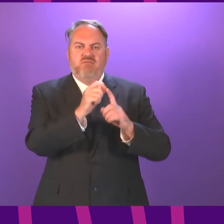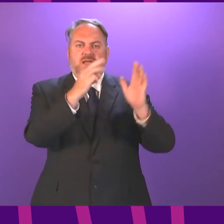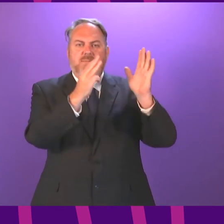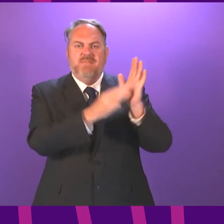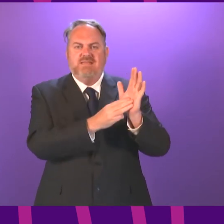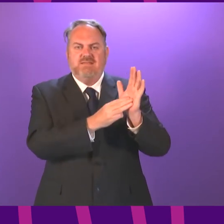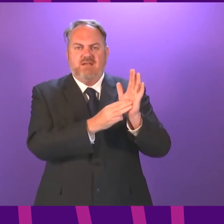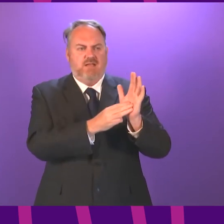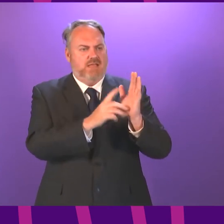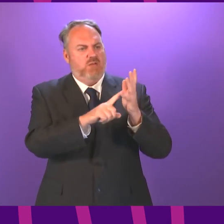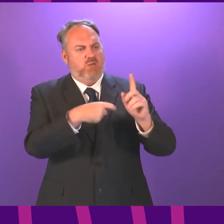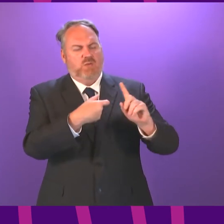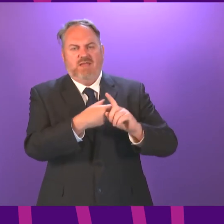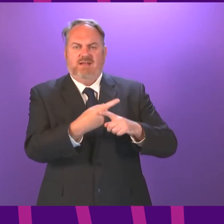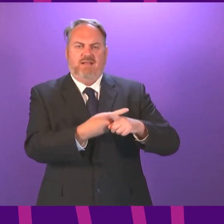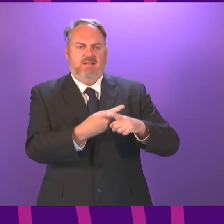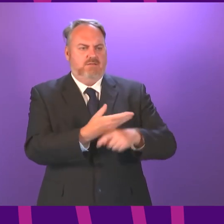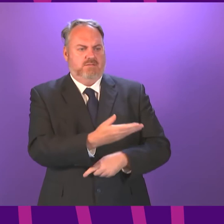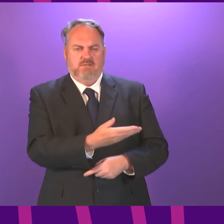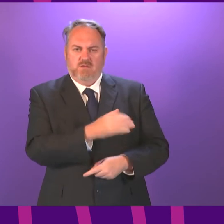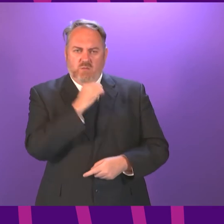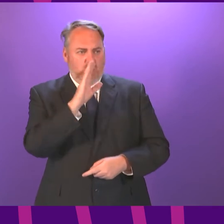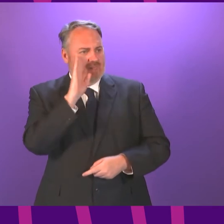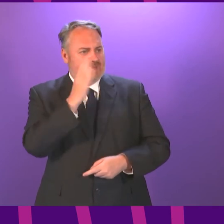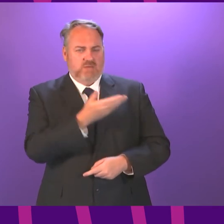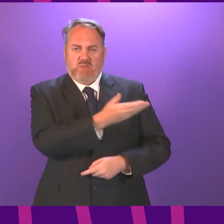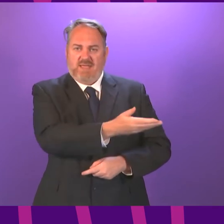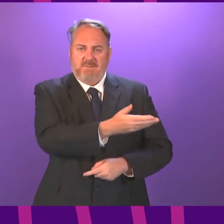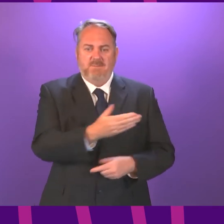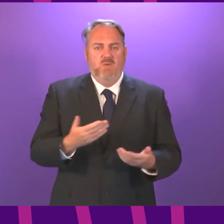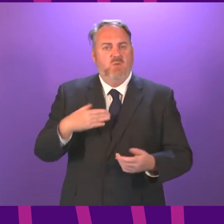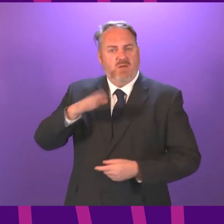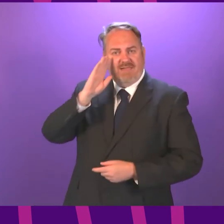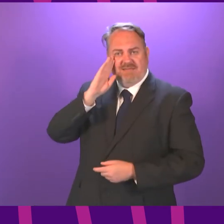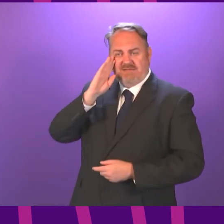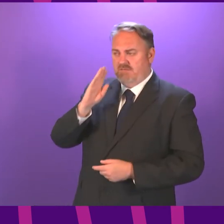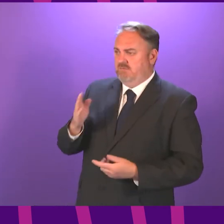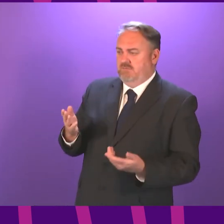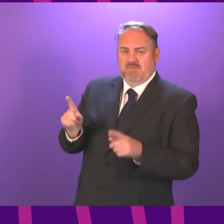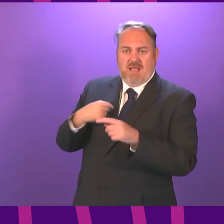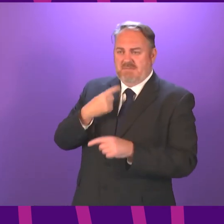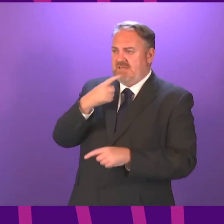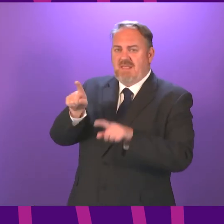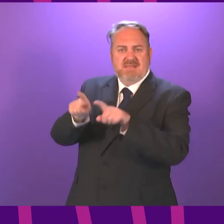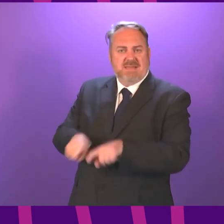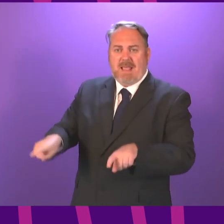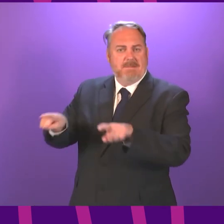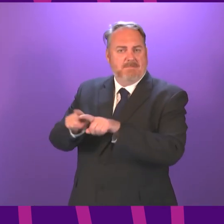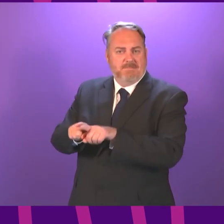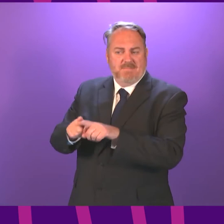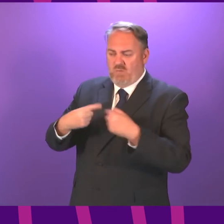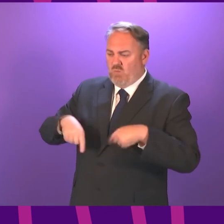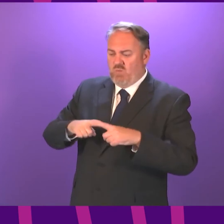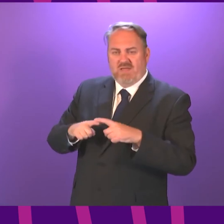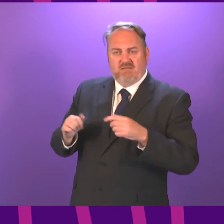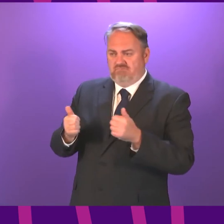advisors south of the border, I suspect he is more likely to listen to them than he is to listen to me, he will hear pretty much the same calculations